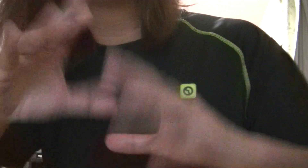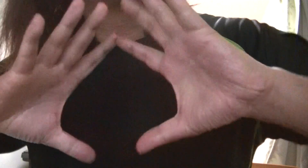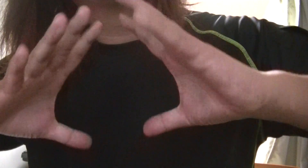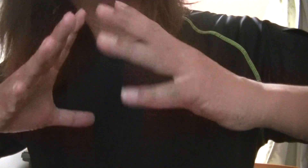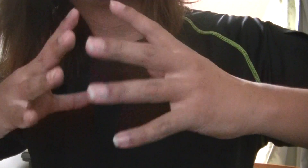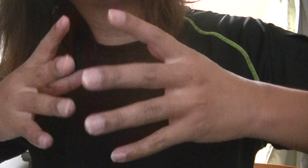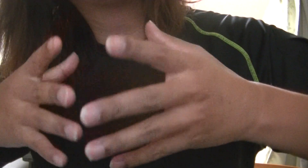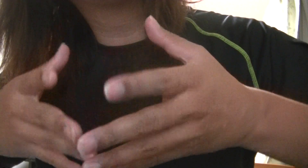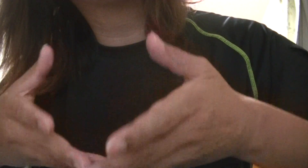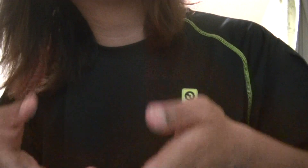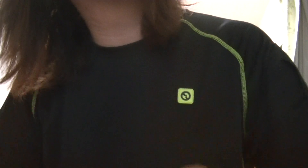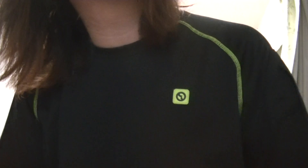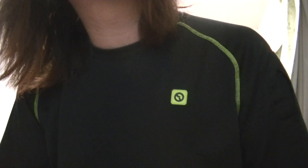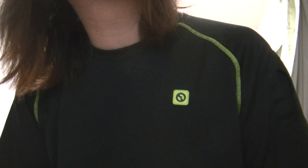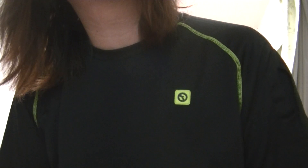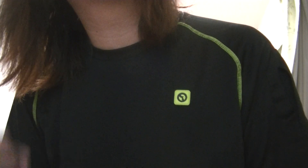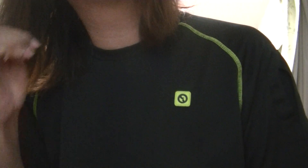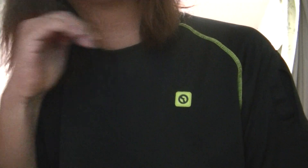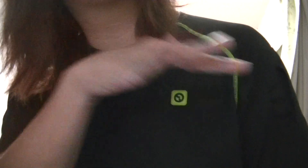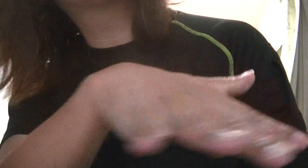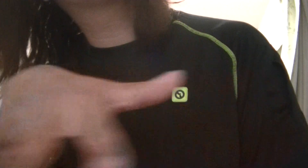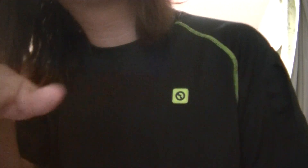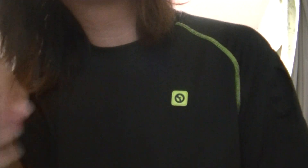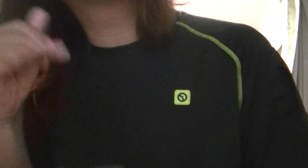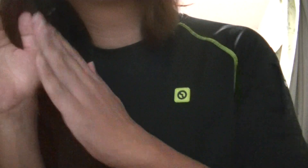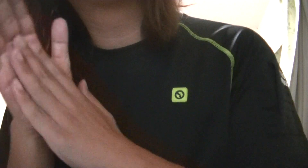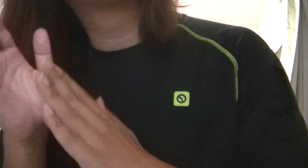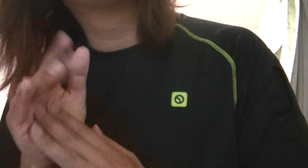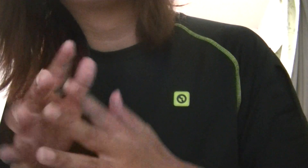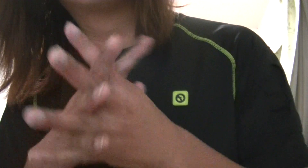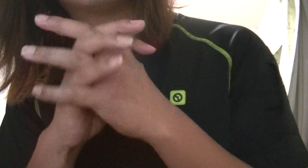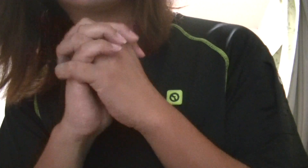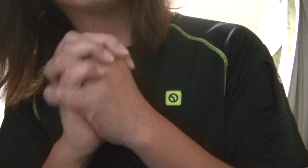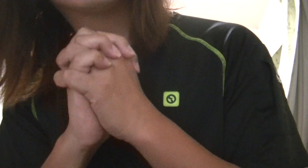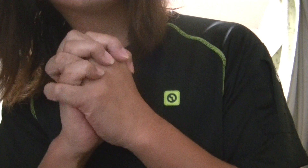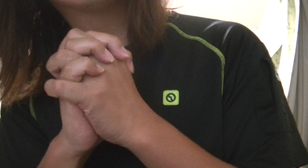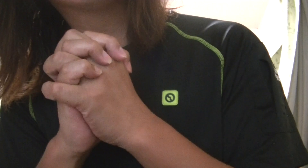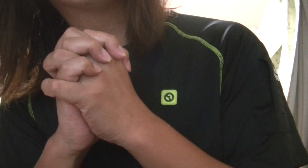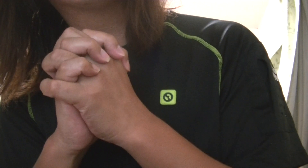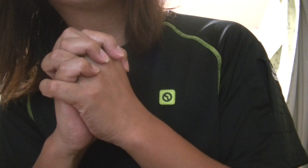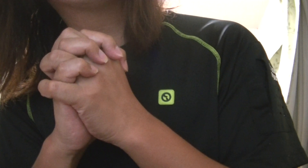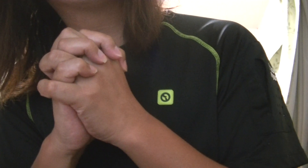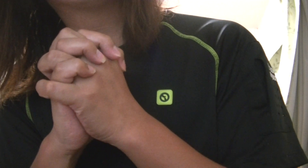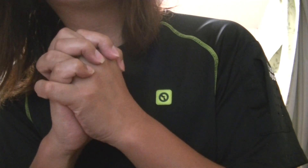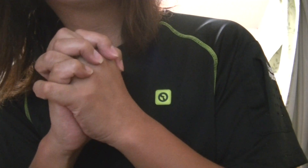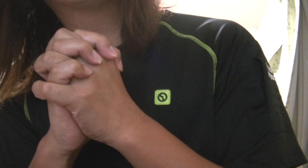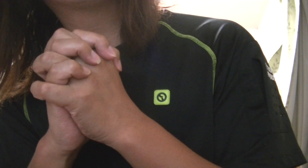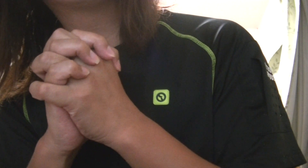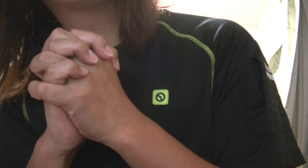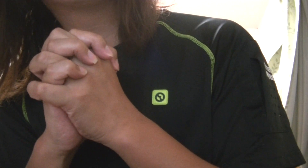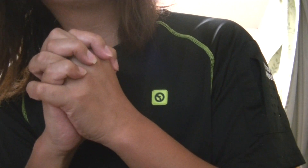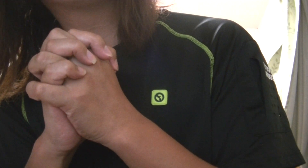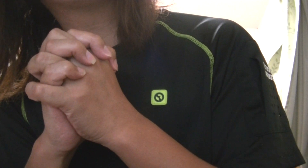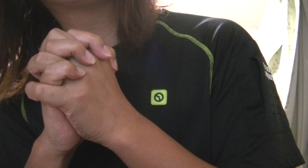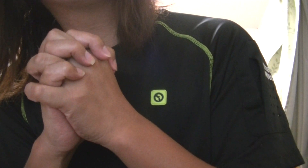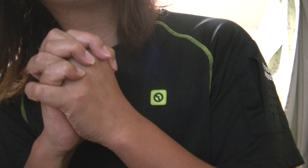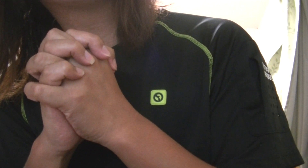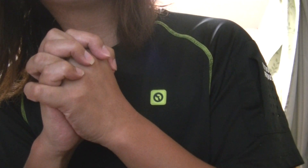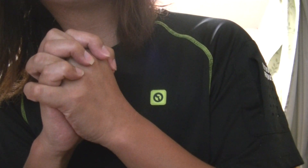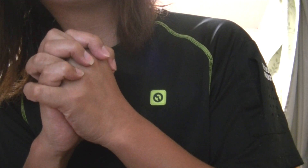children We are the children We are the We are the ones who make a